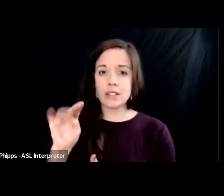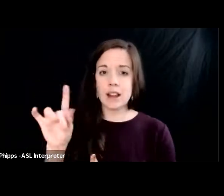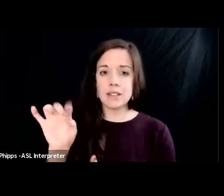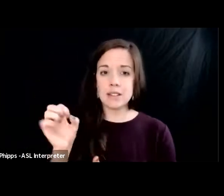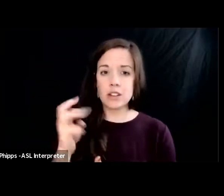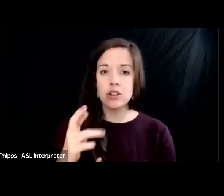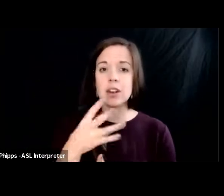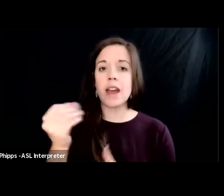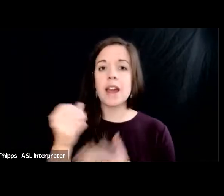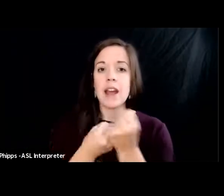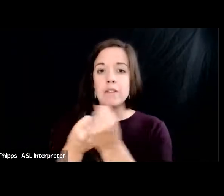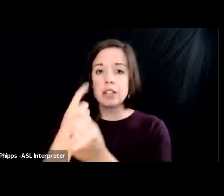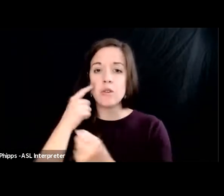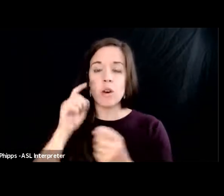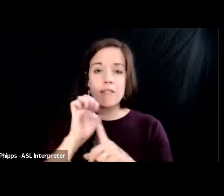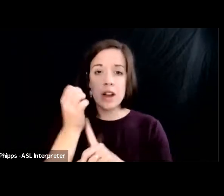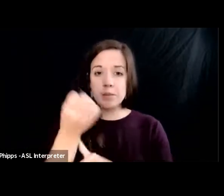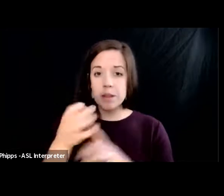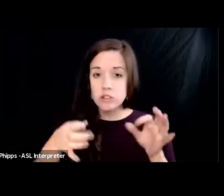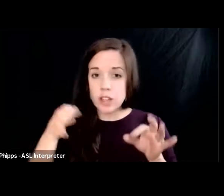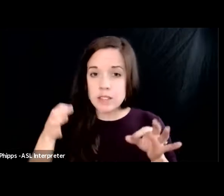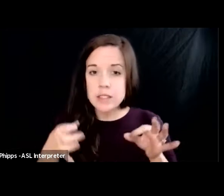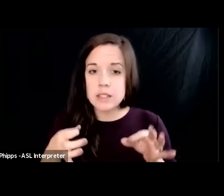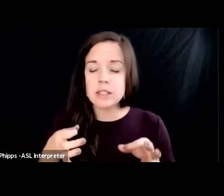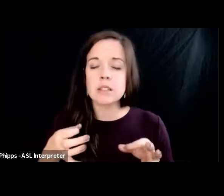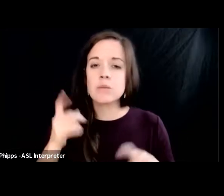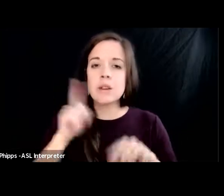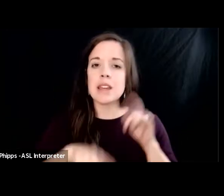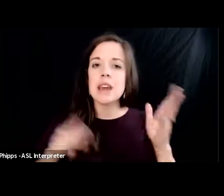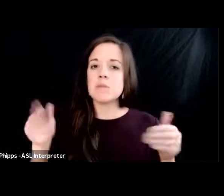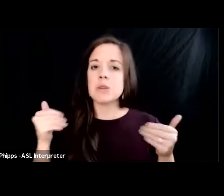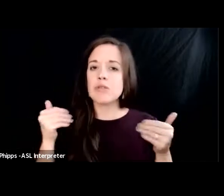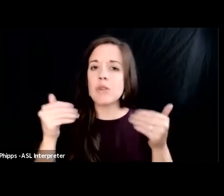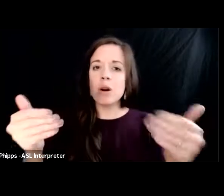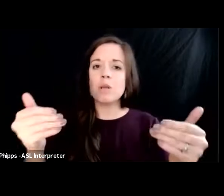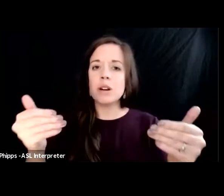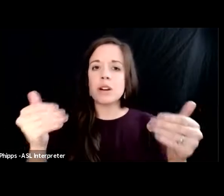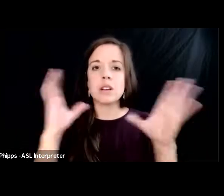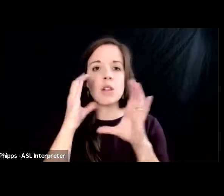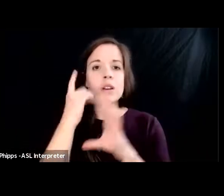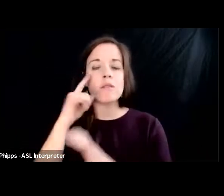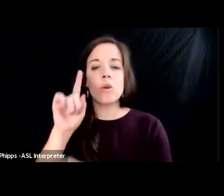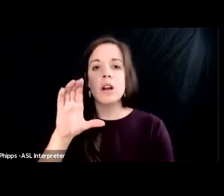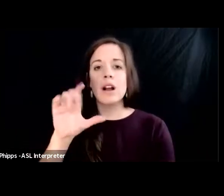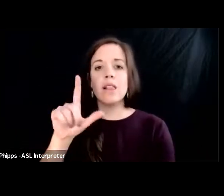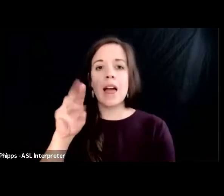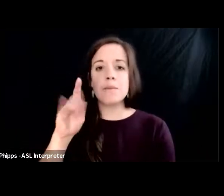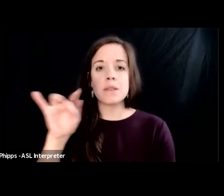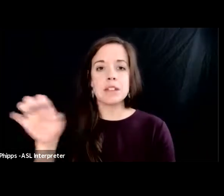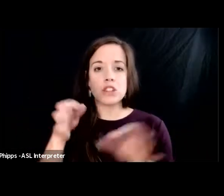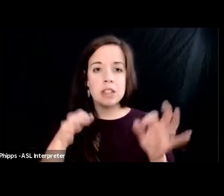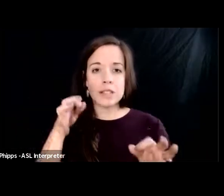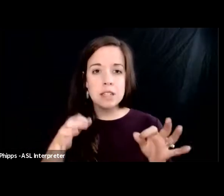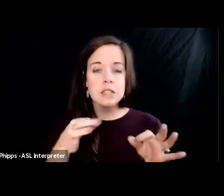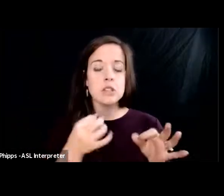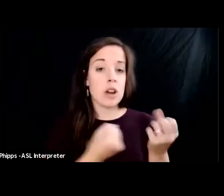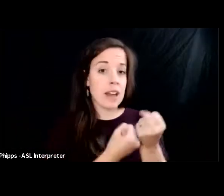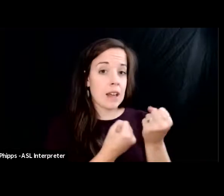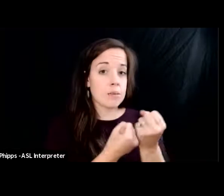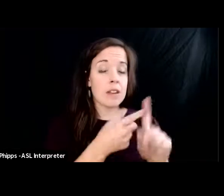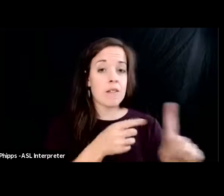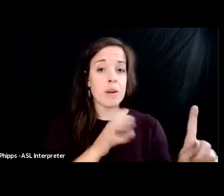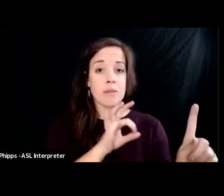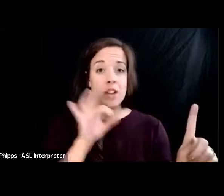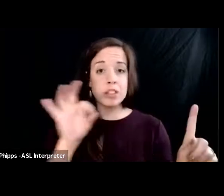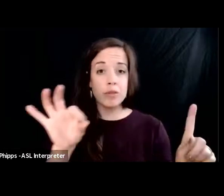environmental justice then we can't move forward seeking climate justice and accountability from the fossil fuel industry or